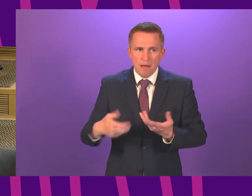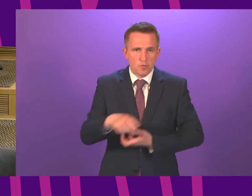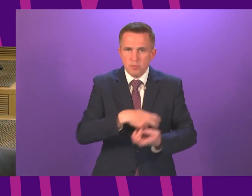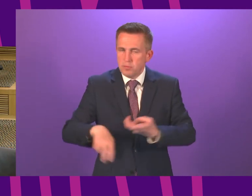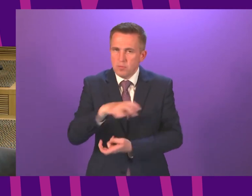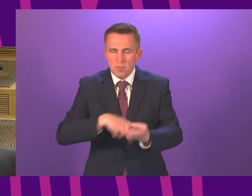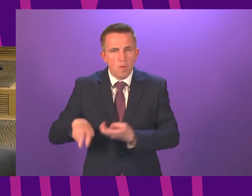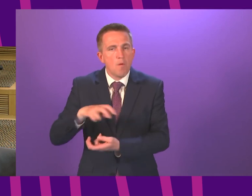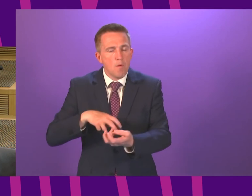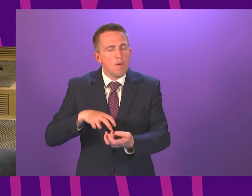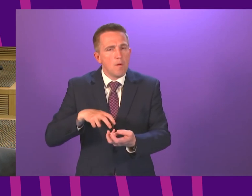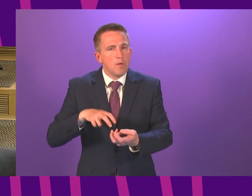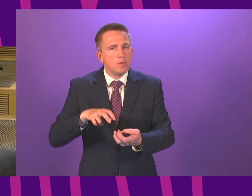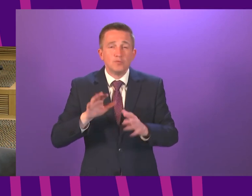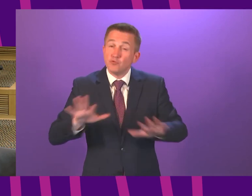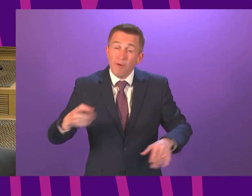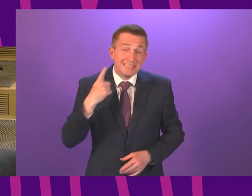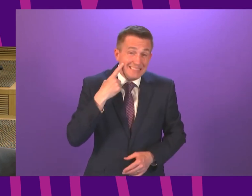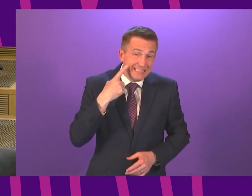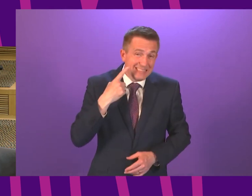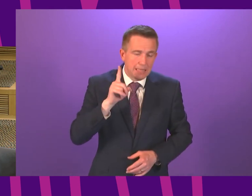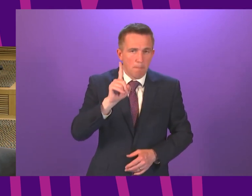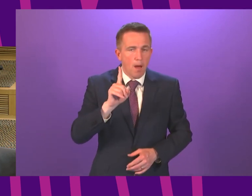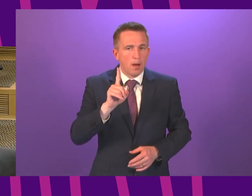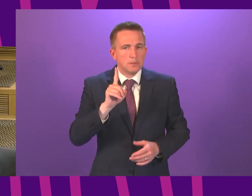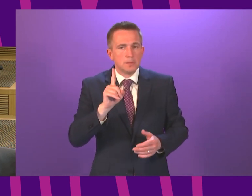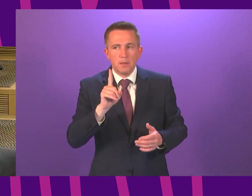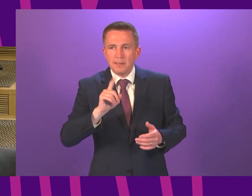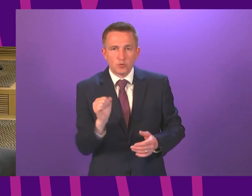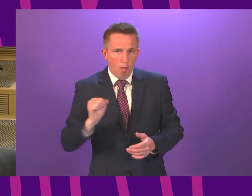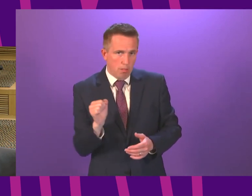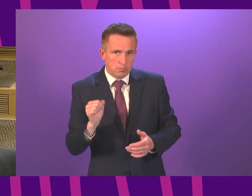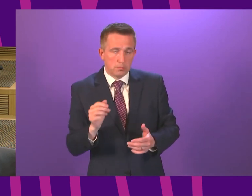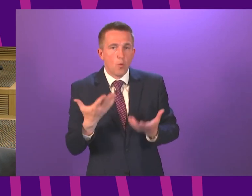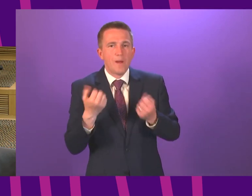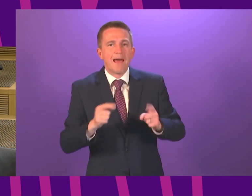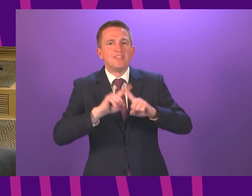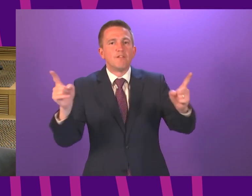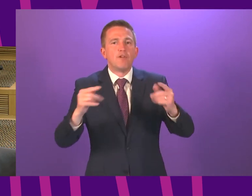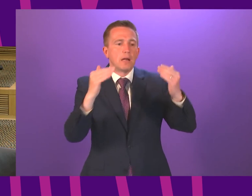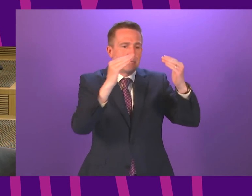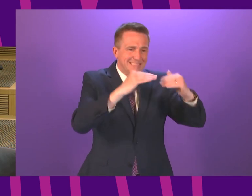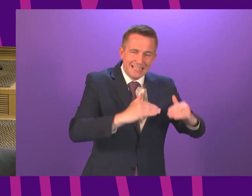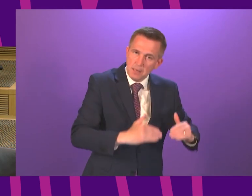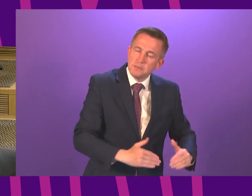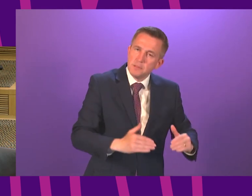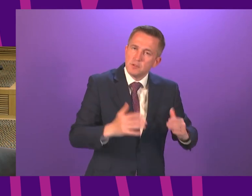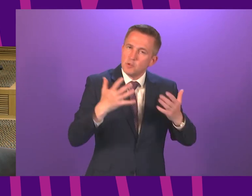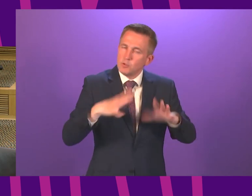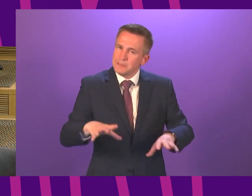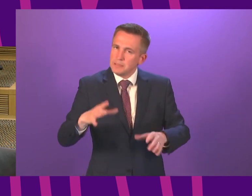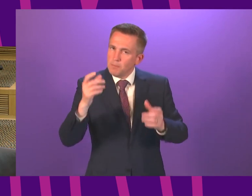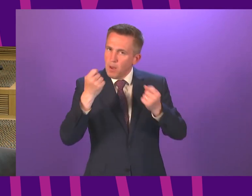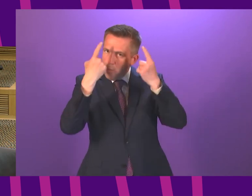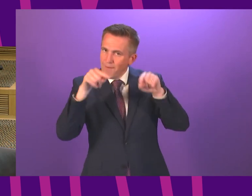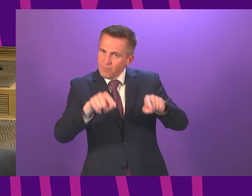easy but this is the very nature of having a situation that is not blanket one-size-fits-all and it is also